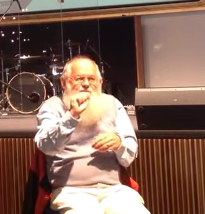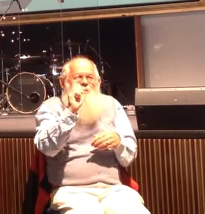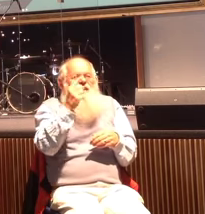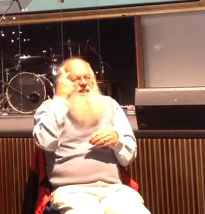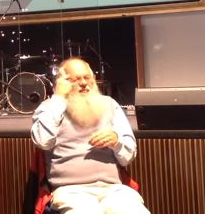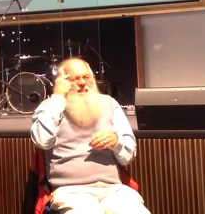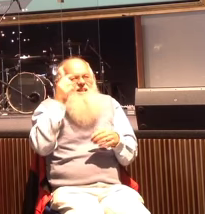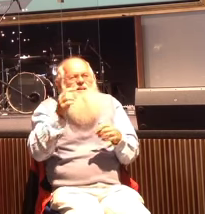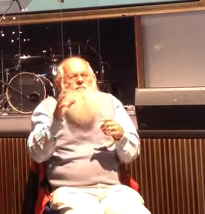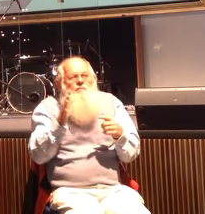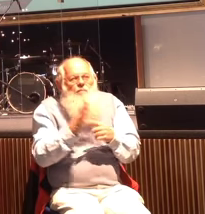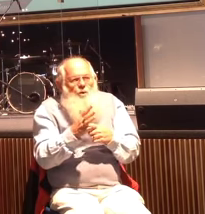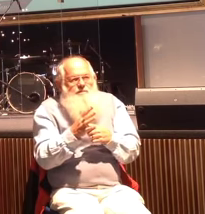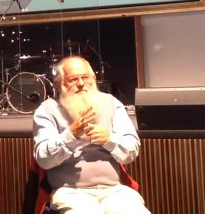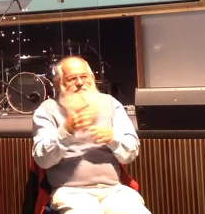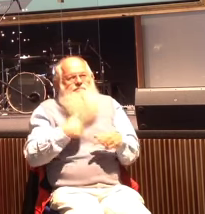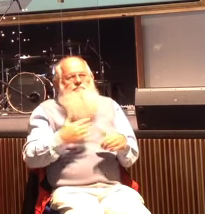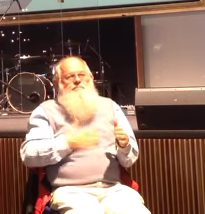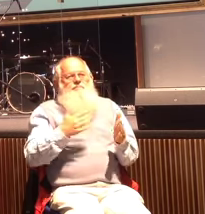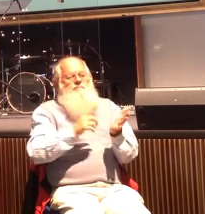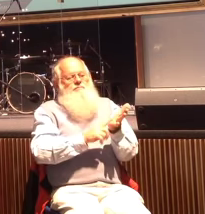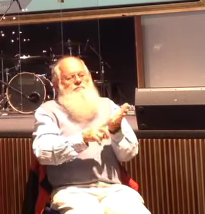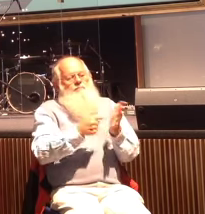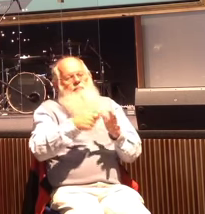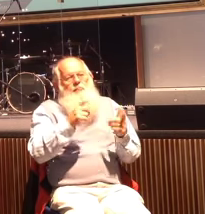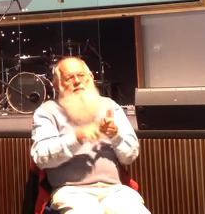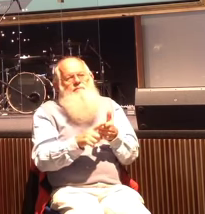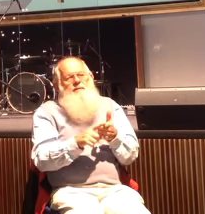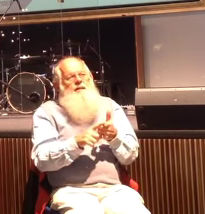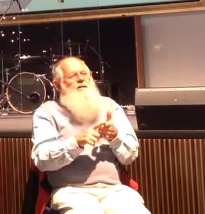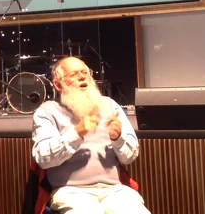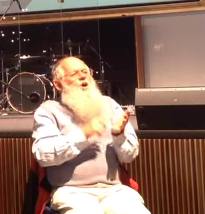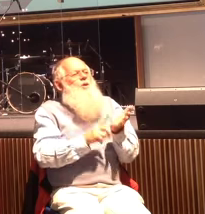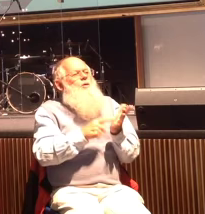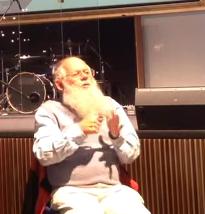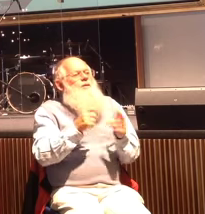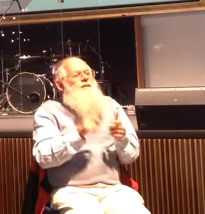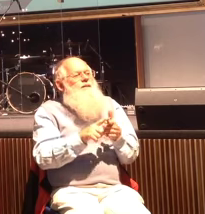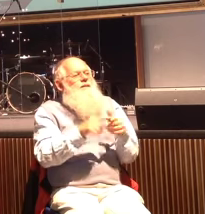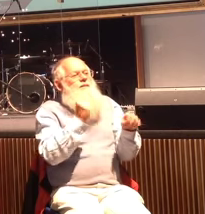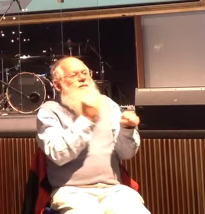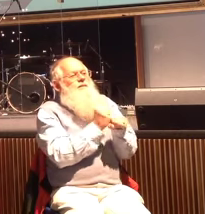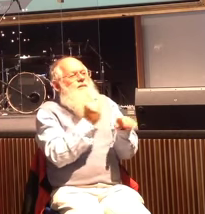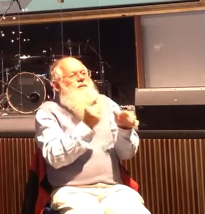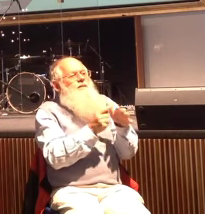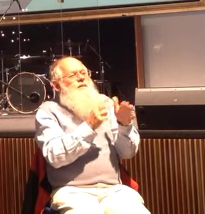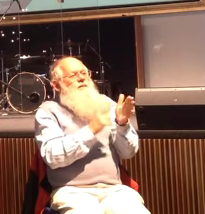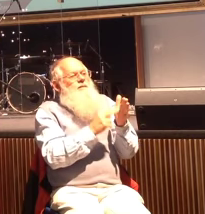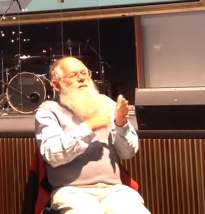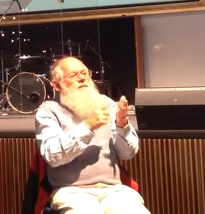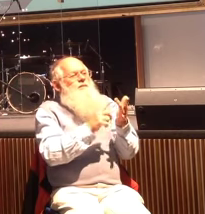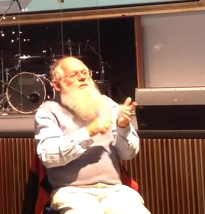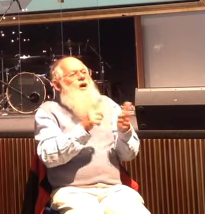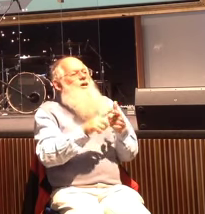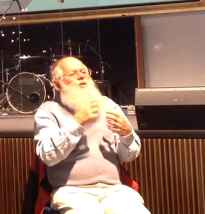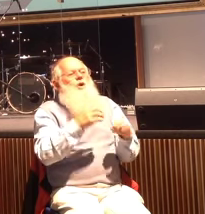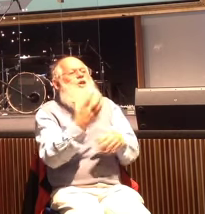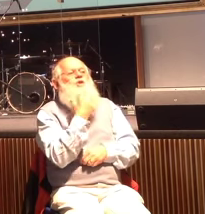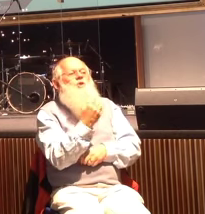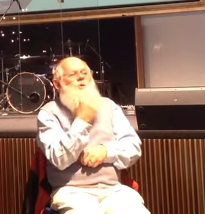I like the book of Luke is that Luke is a Gentile. He's a non-Jewish person. And he's actually writing the